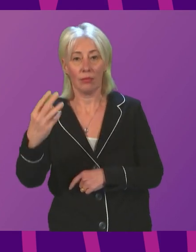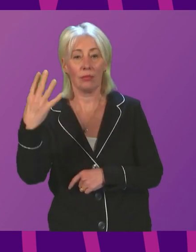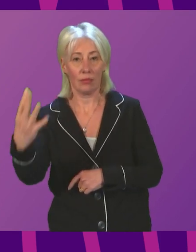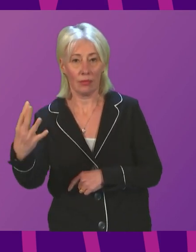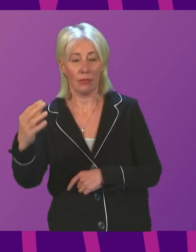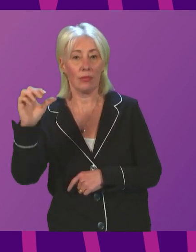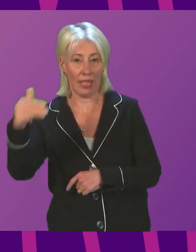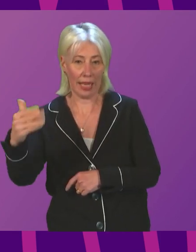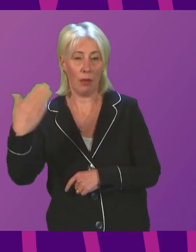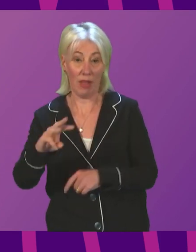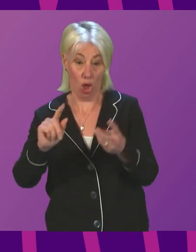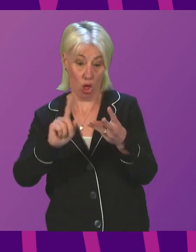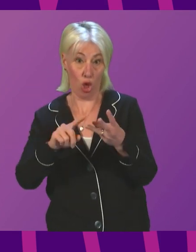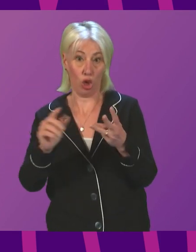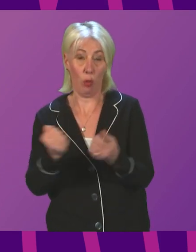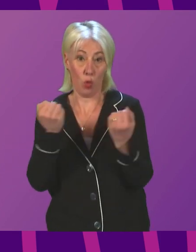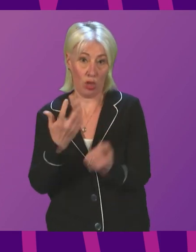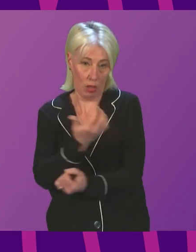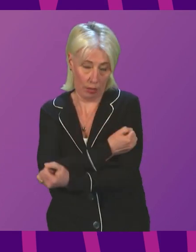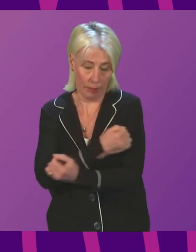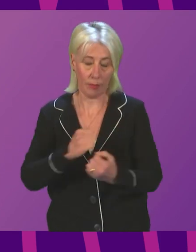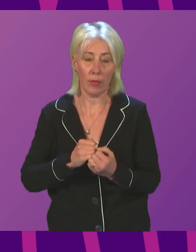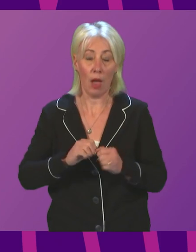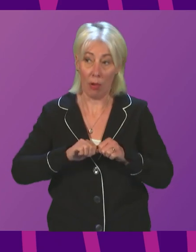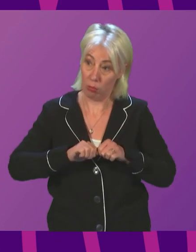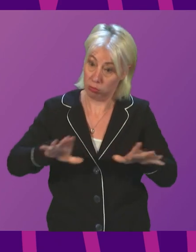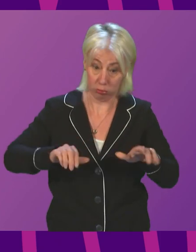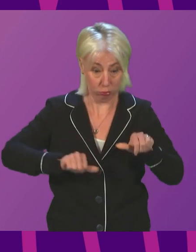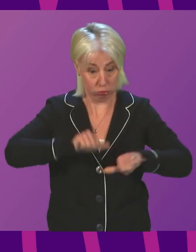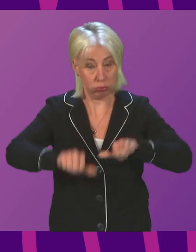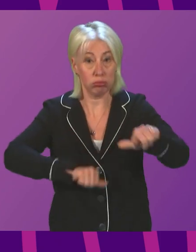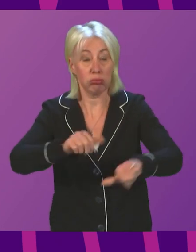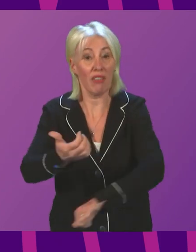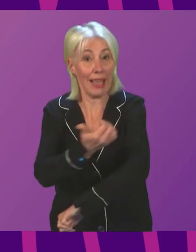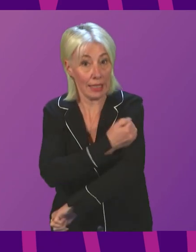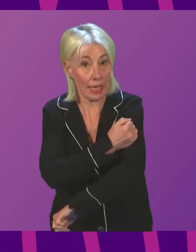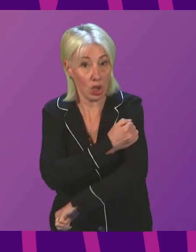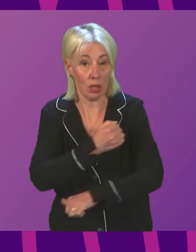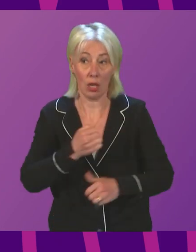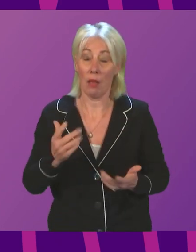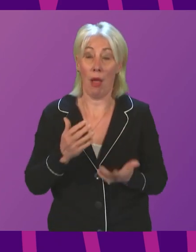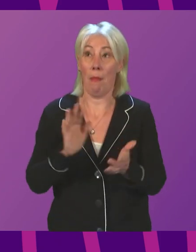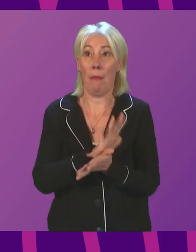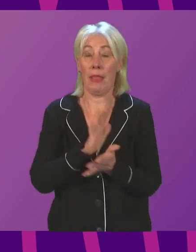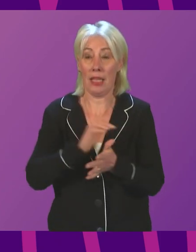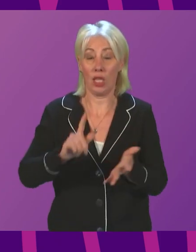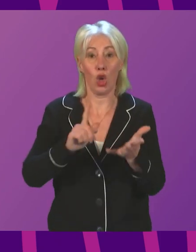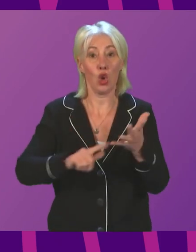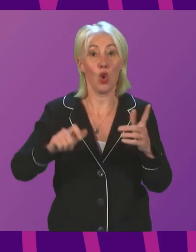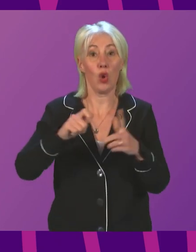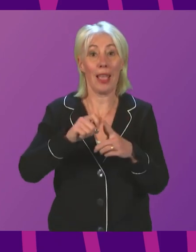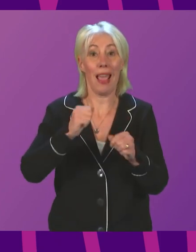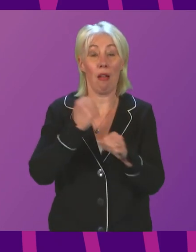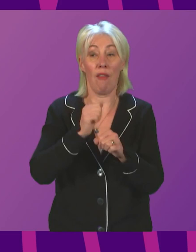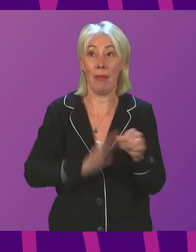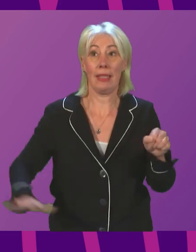vaccination. The vaccination programme is continuing at considerable pace. I'm pleased to say that the United Kingdom government's COVID data